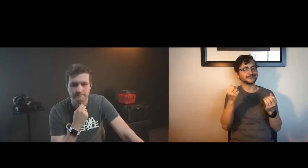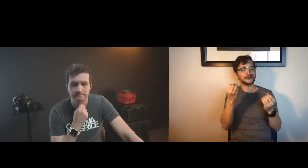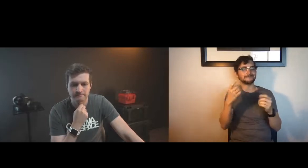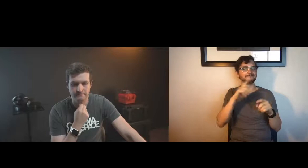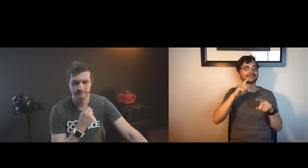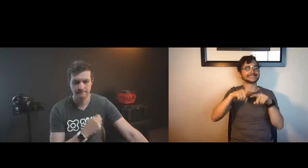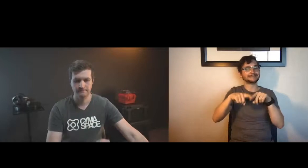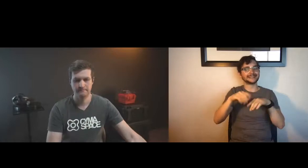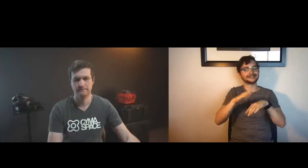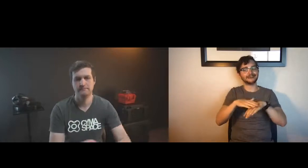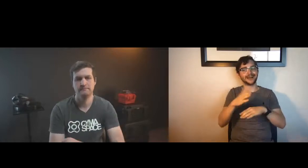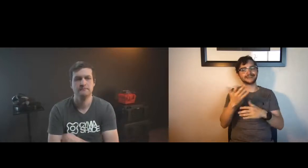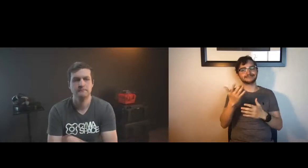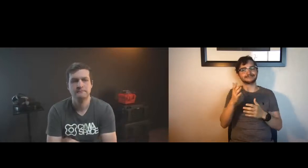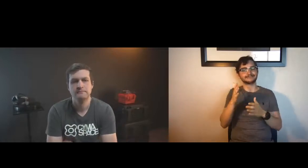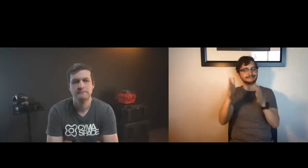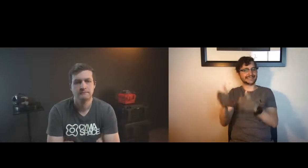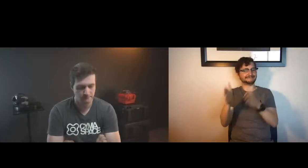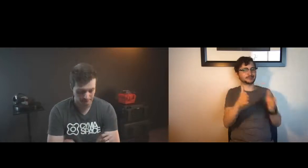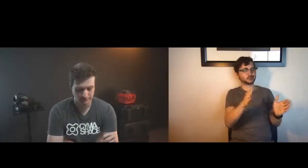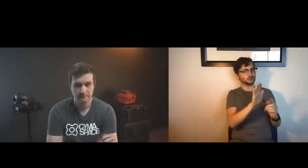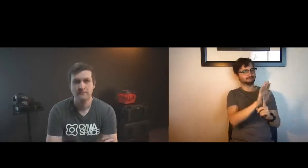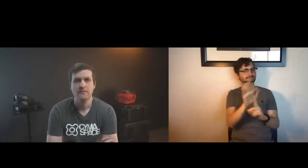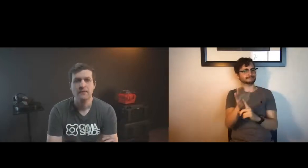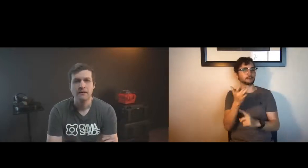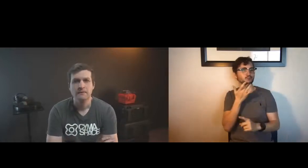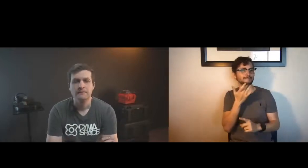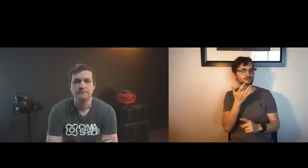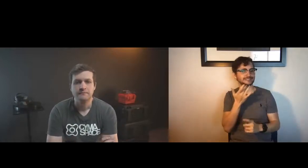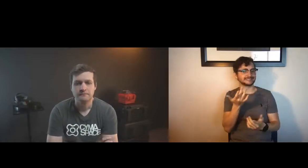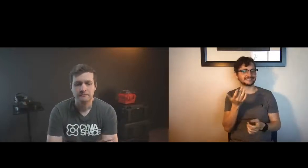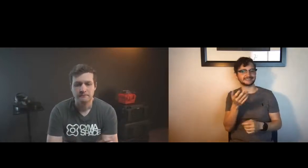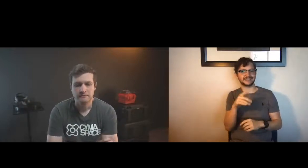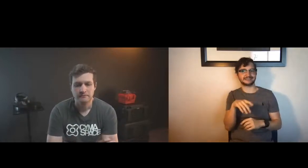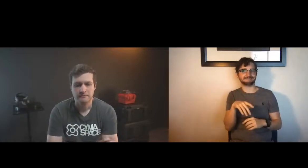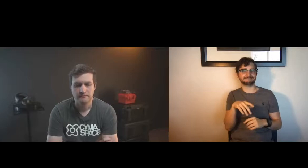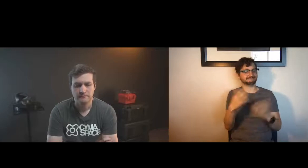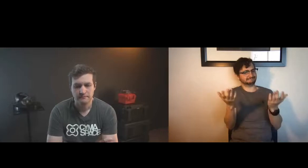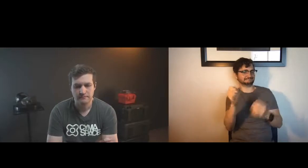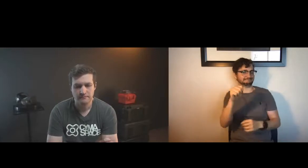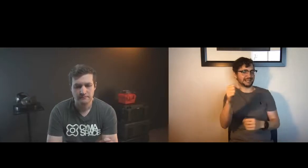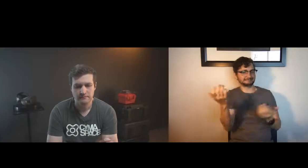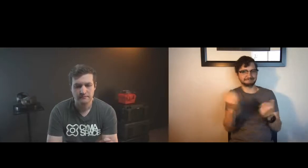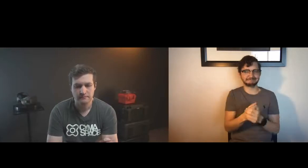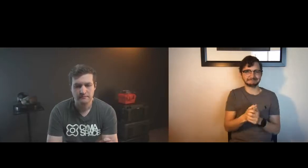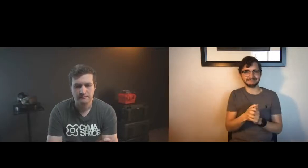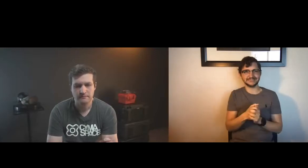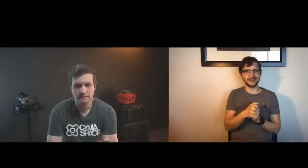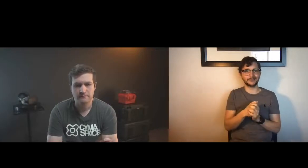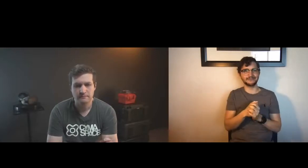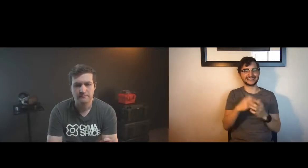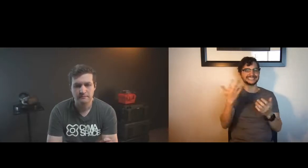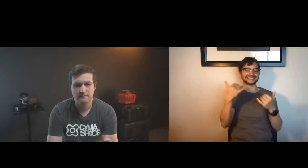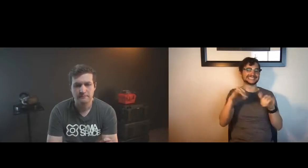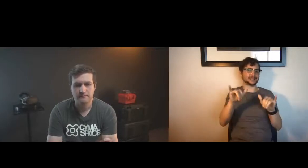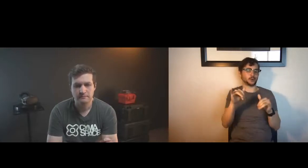if you don't want a finger that you don't have in real life to be present or if you do want a finger to be present in the virtual world